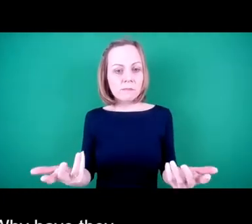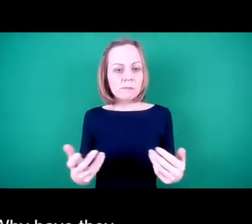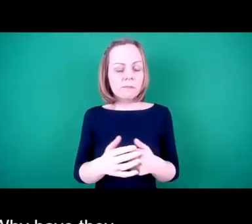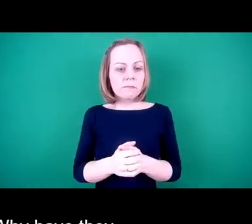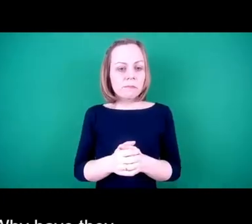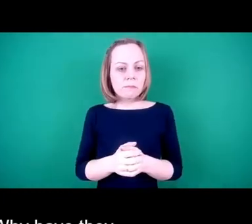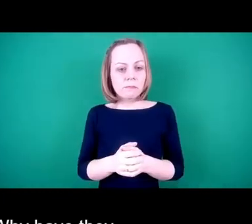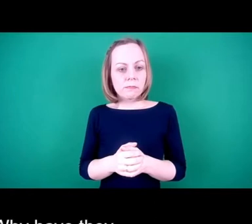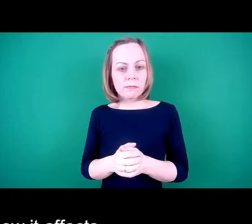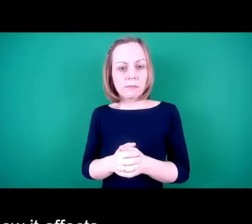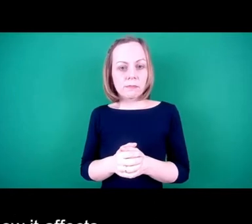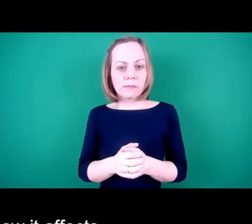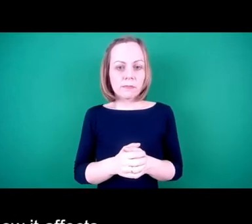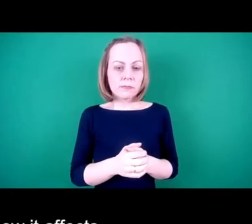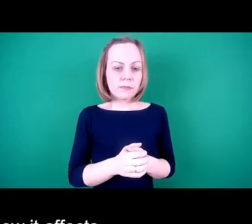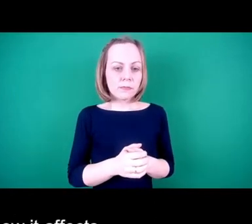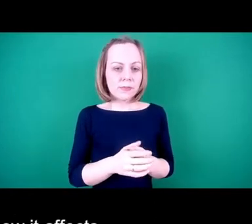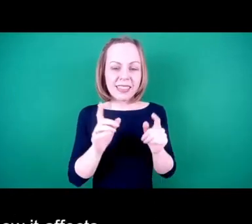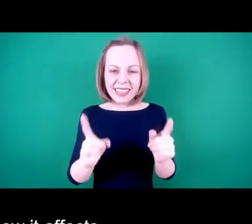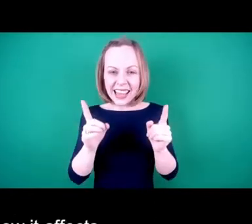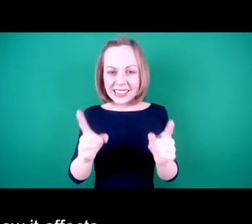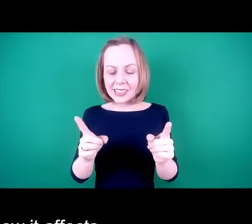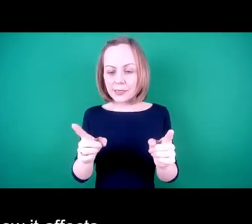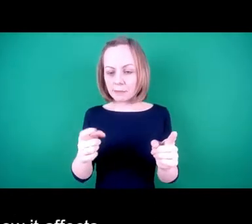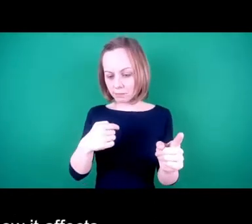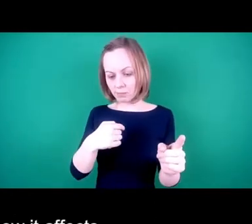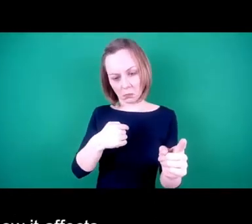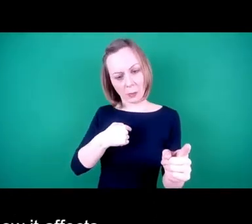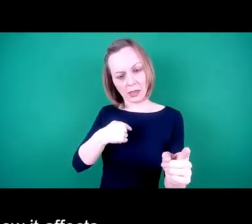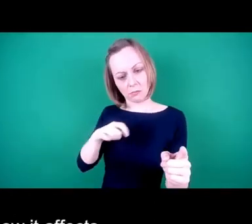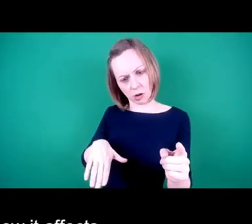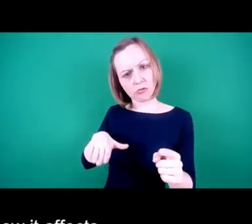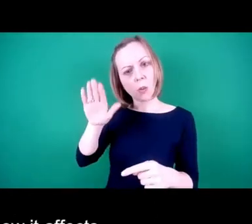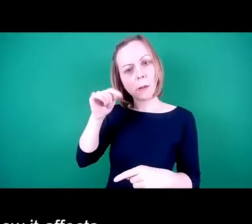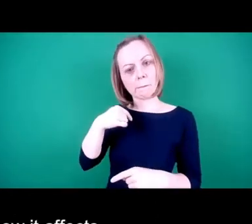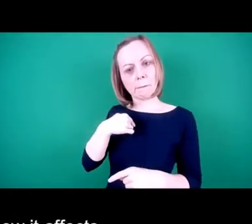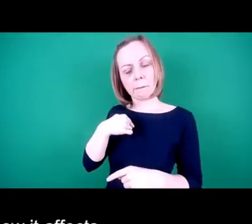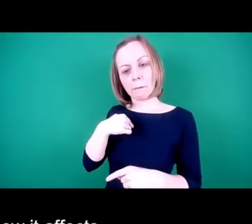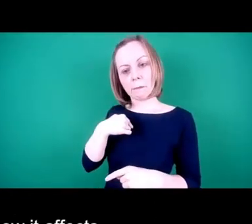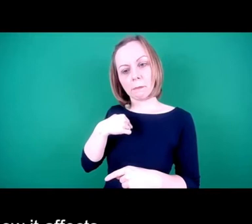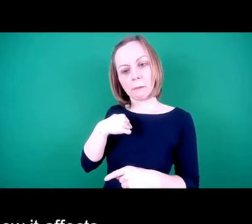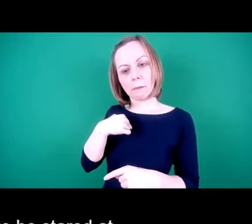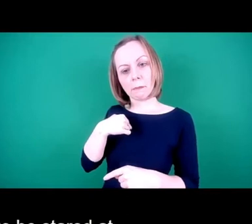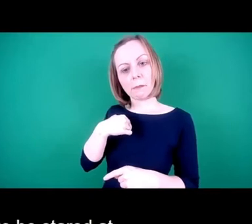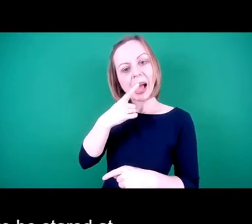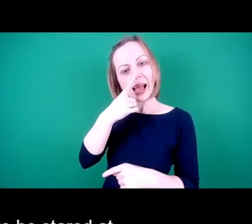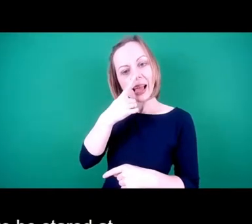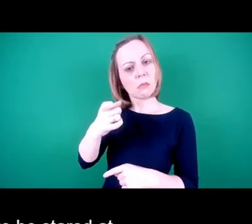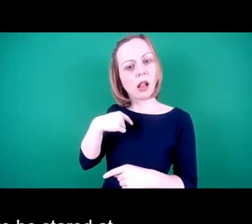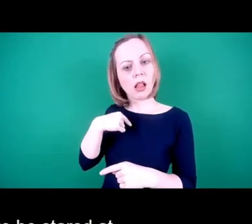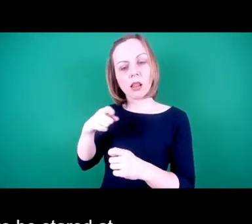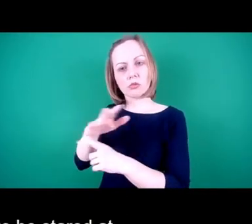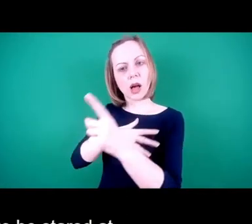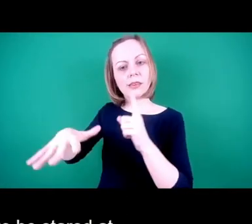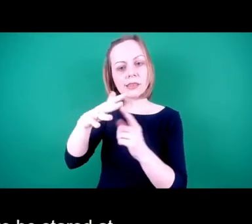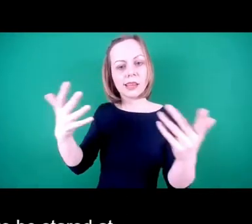And that's how it affects me growing up in a very ableist society. I expect to be